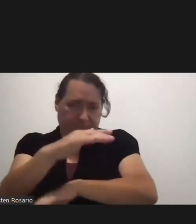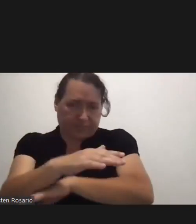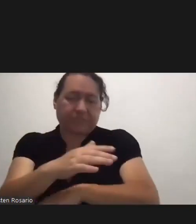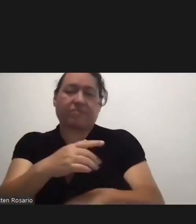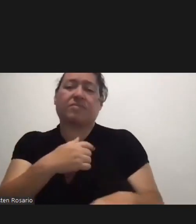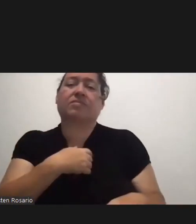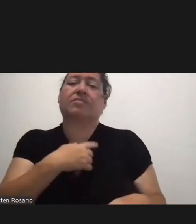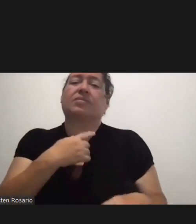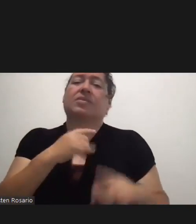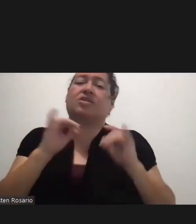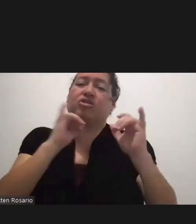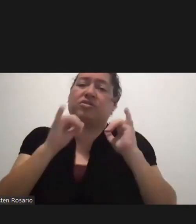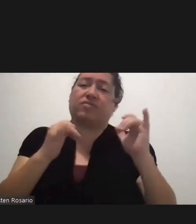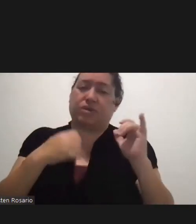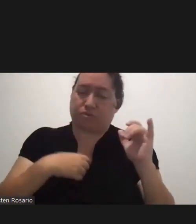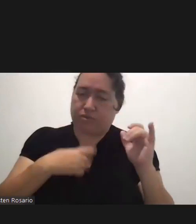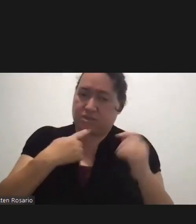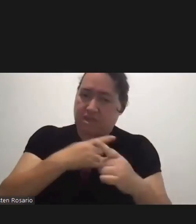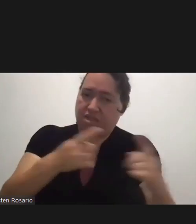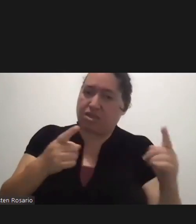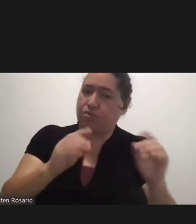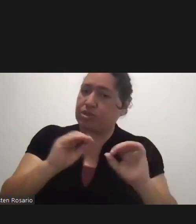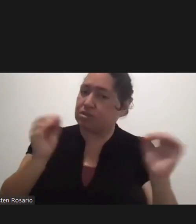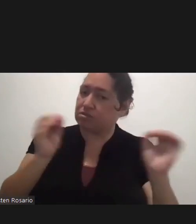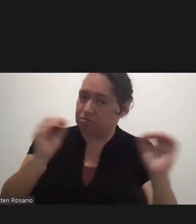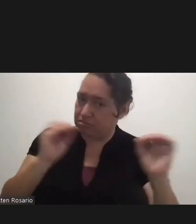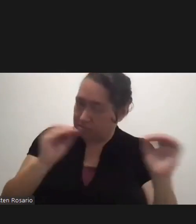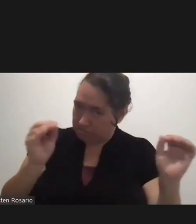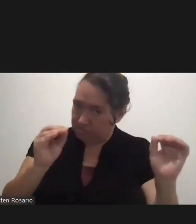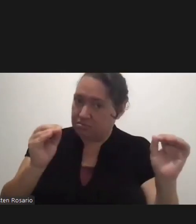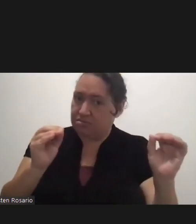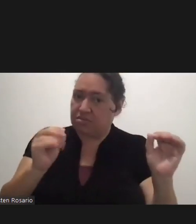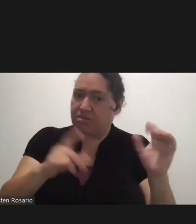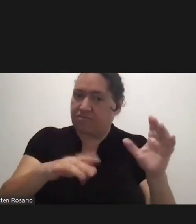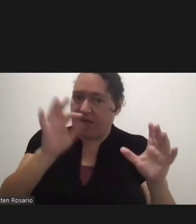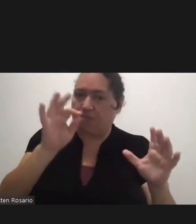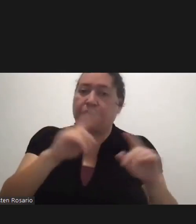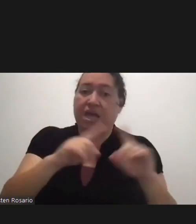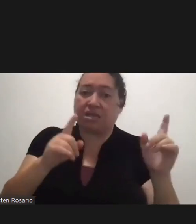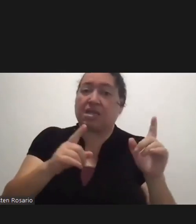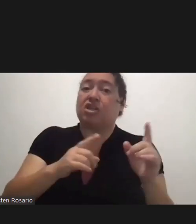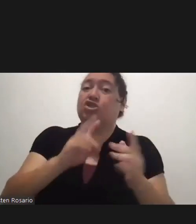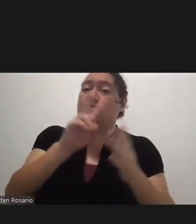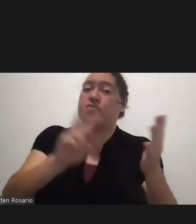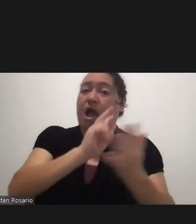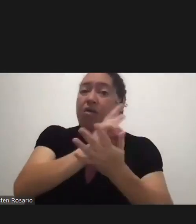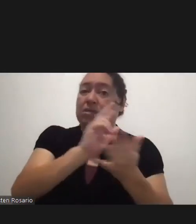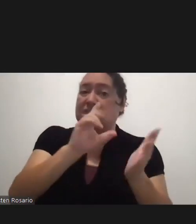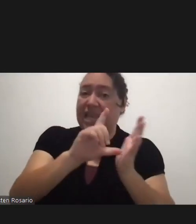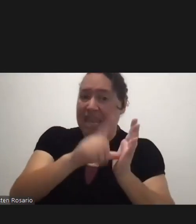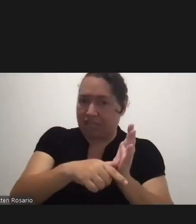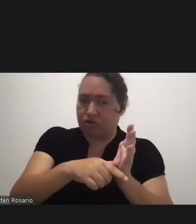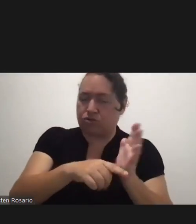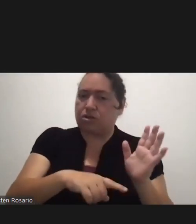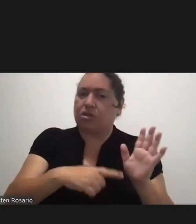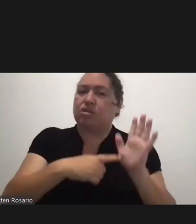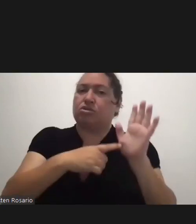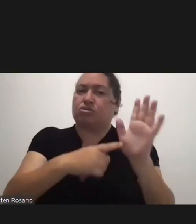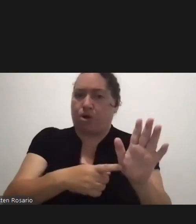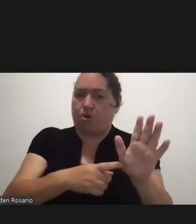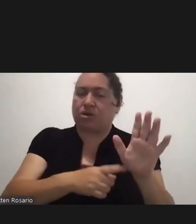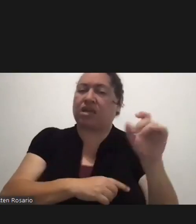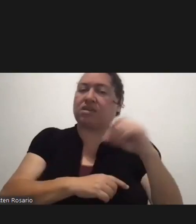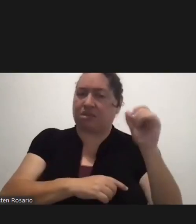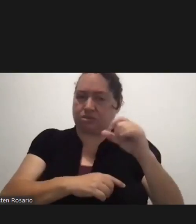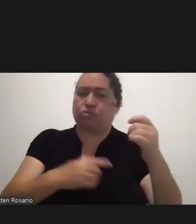cases in the community. About two hours later, we got results back that did, in fact, show that that there was a